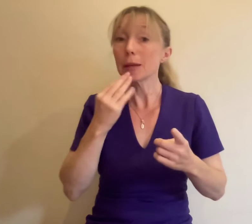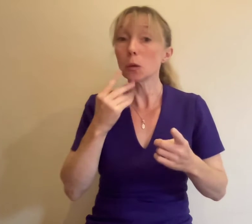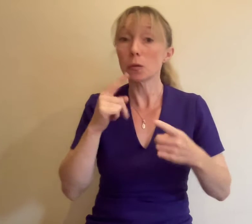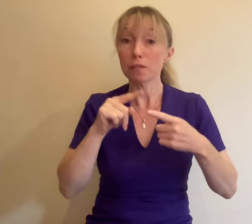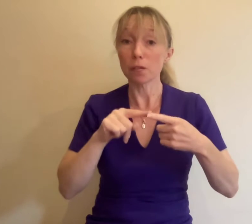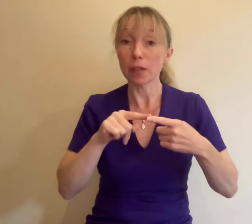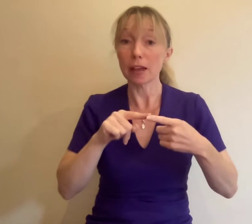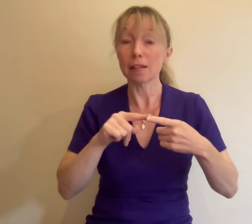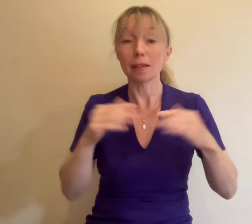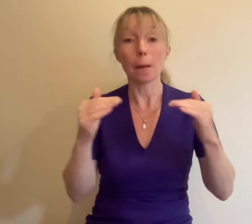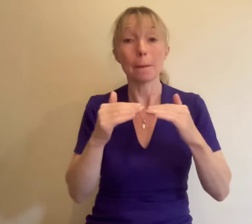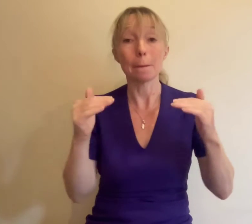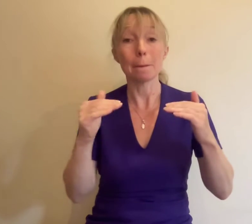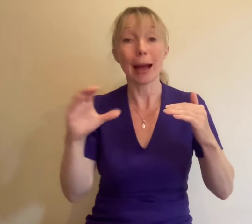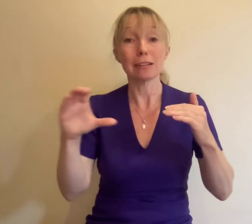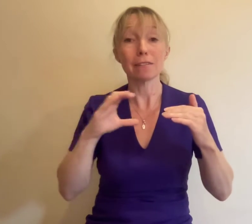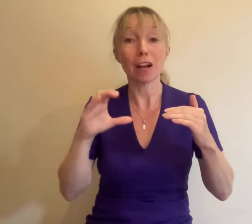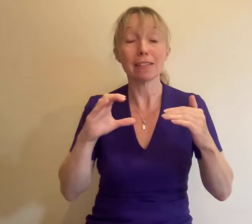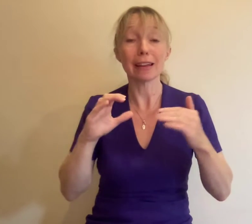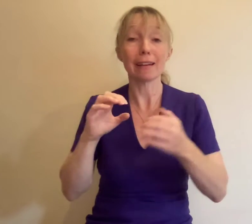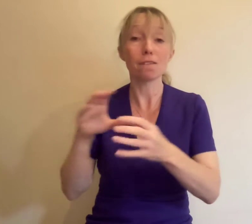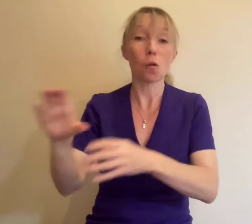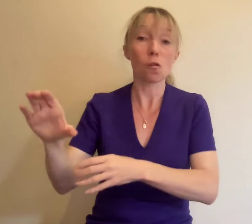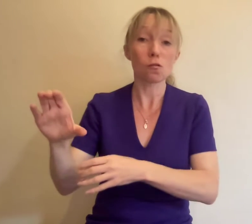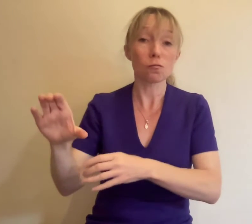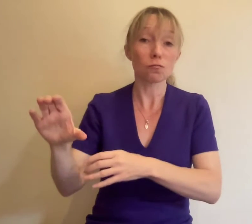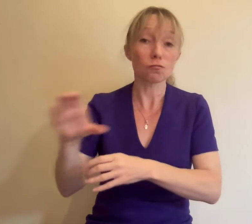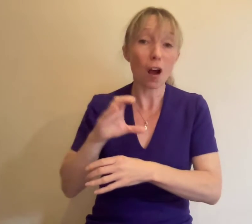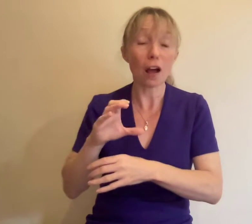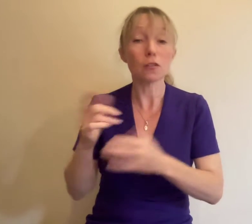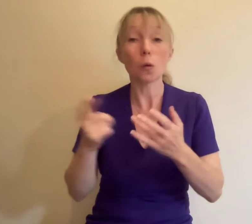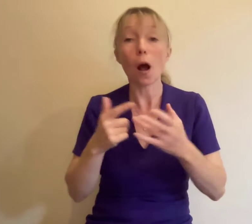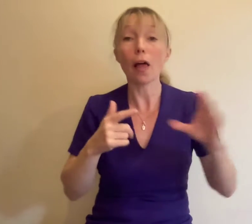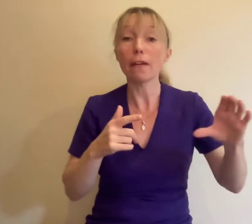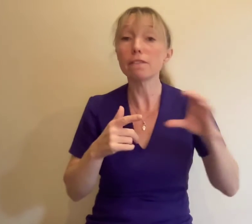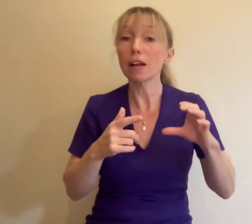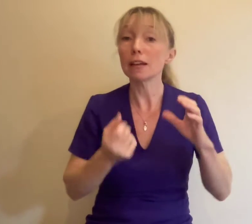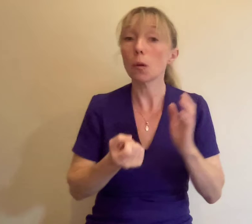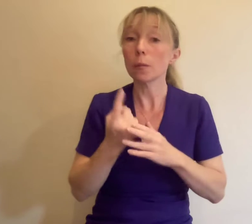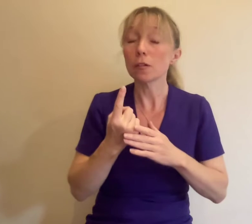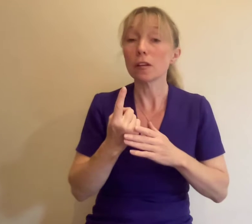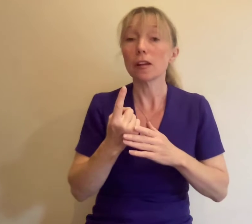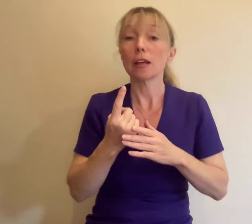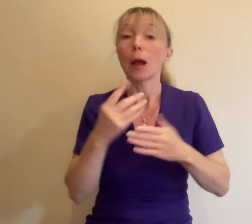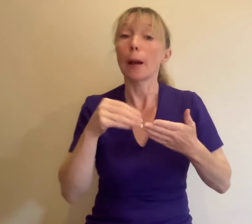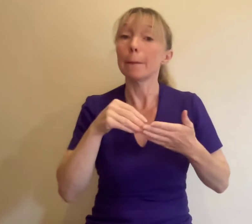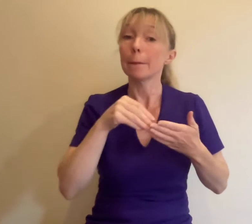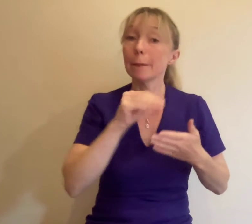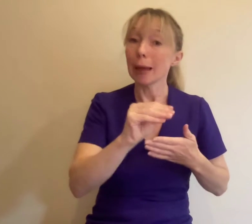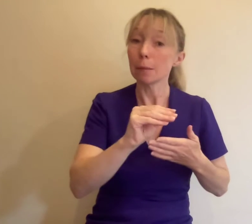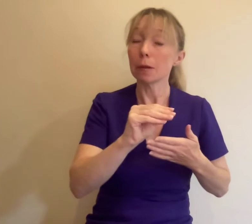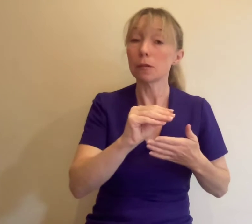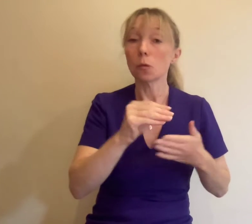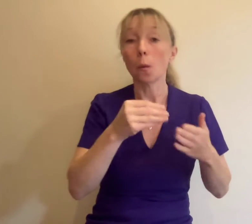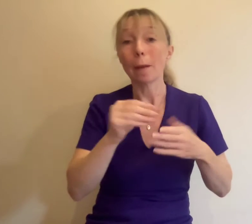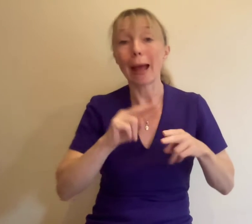funding for a grant or other funded opportunity and or towards payment for or to pay off university